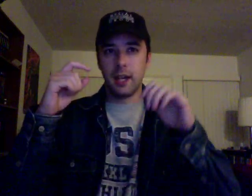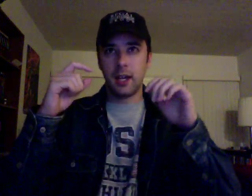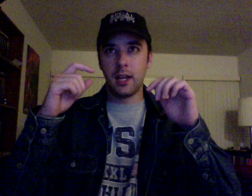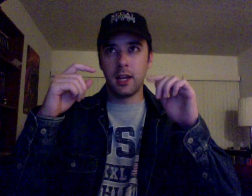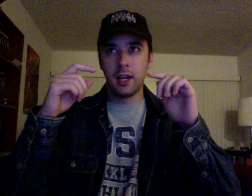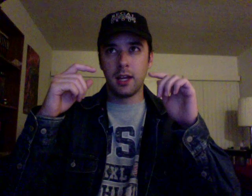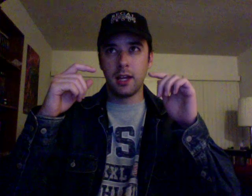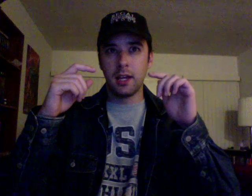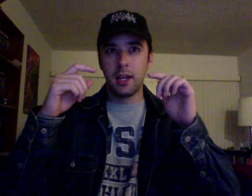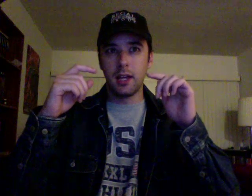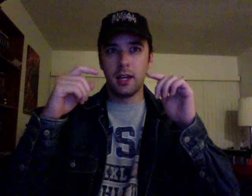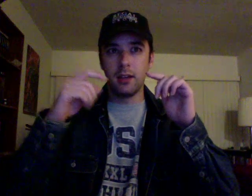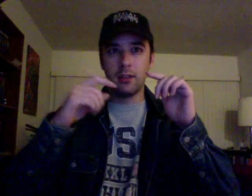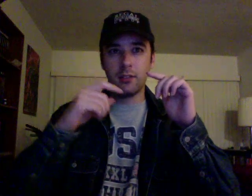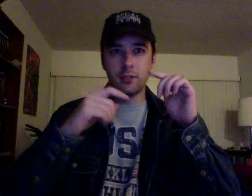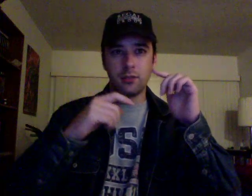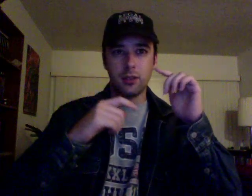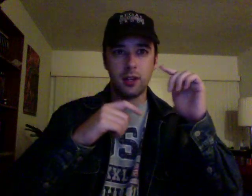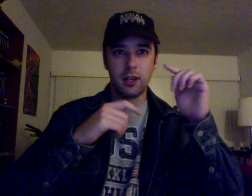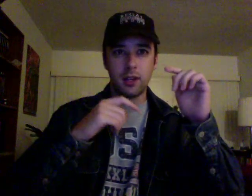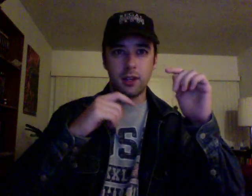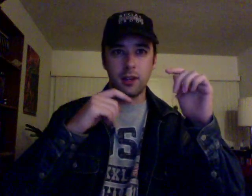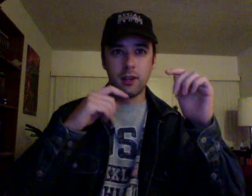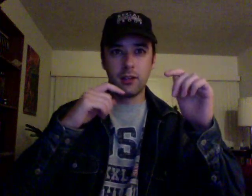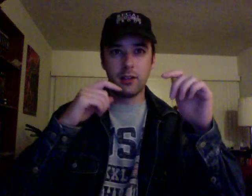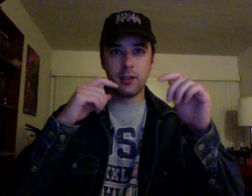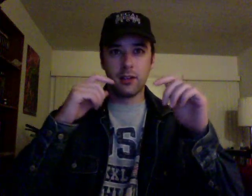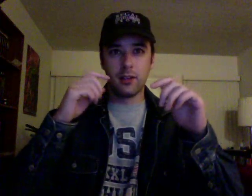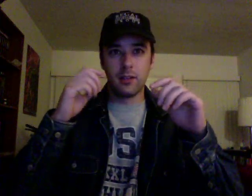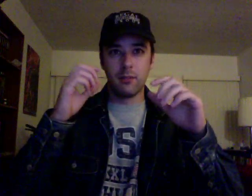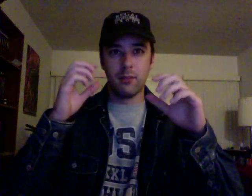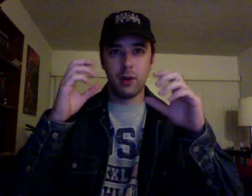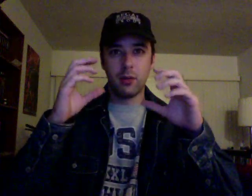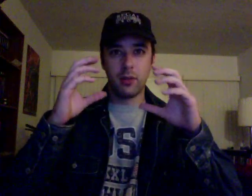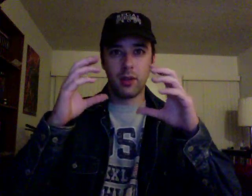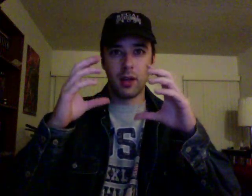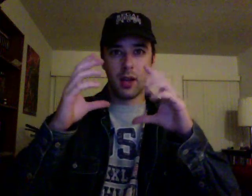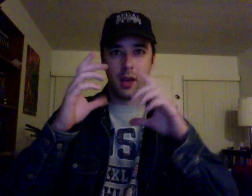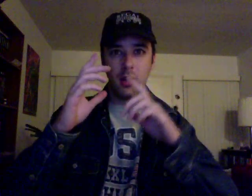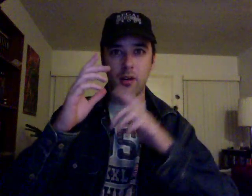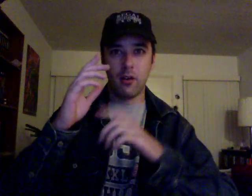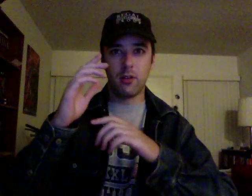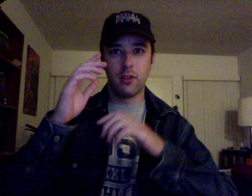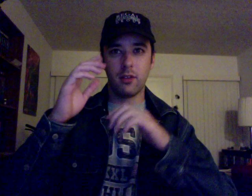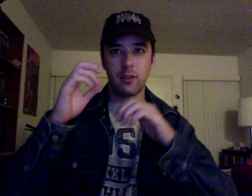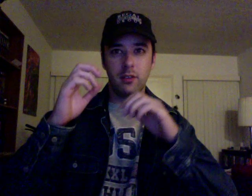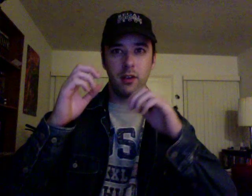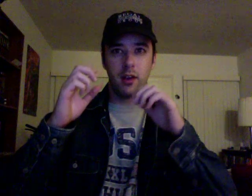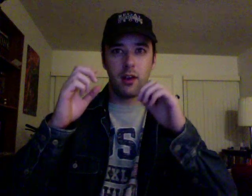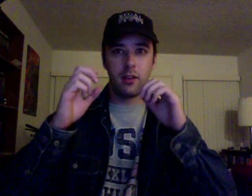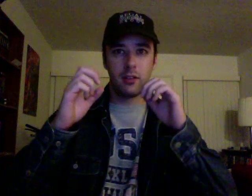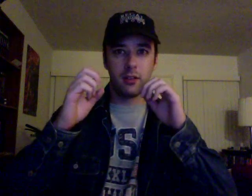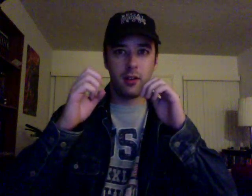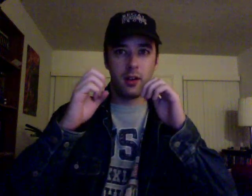is the tree, and they're in this bubble thing going to the star that's going to